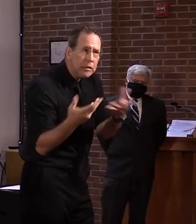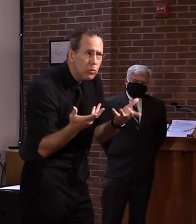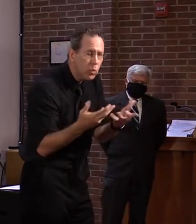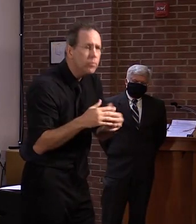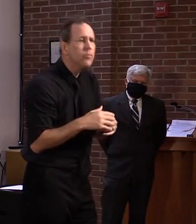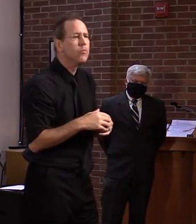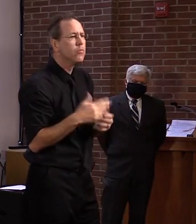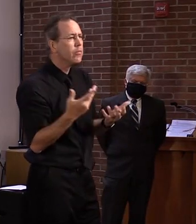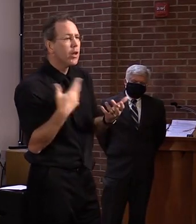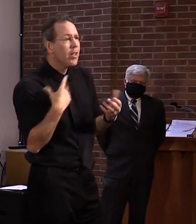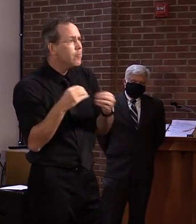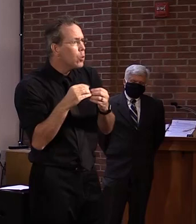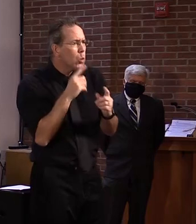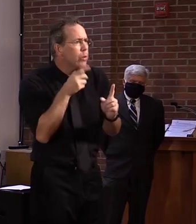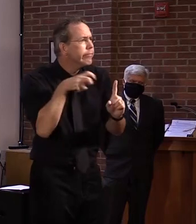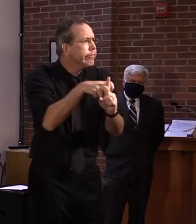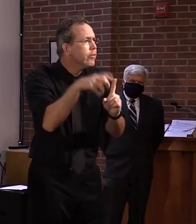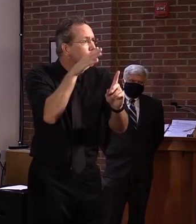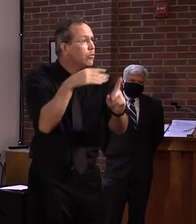positioned well to reopen K-12.